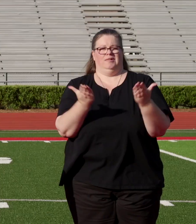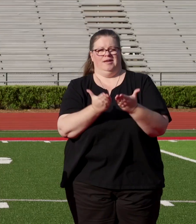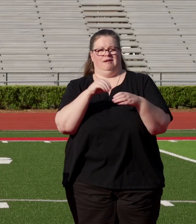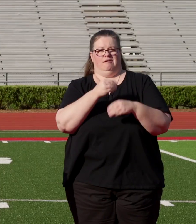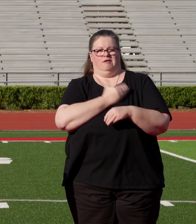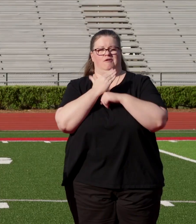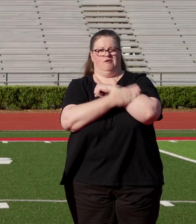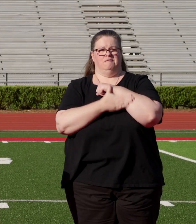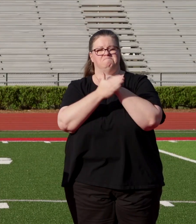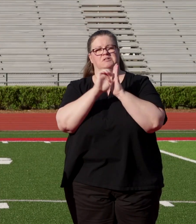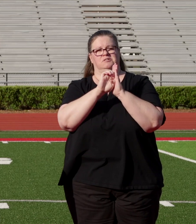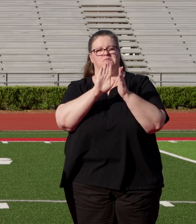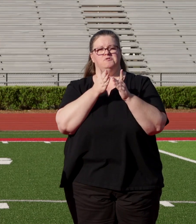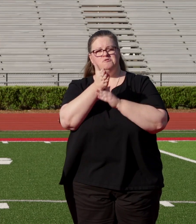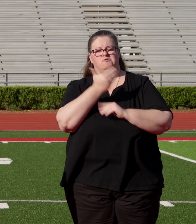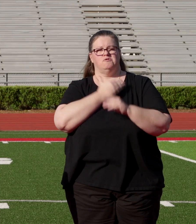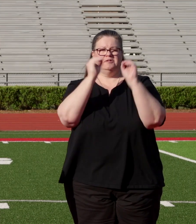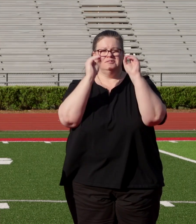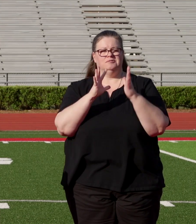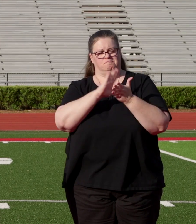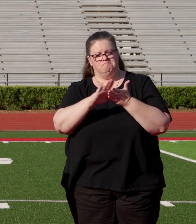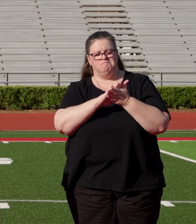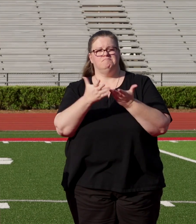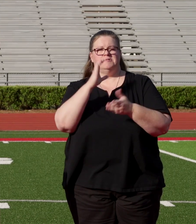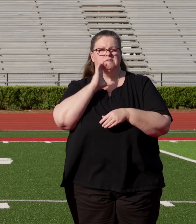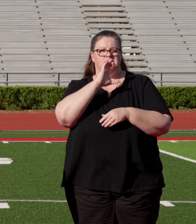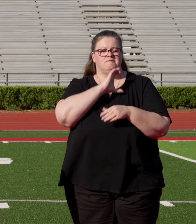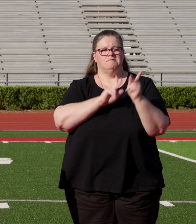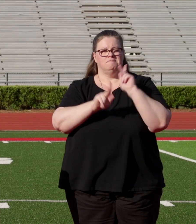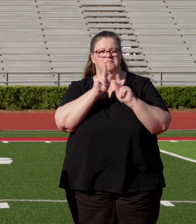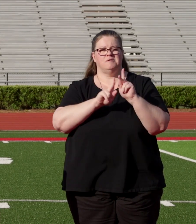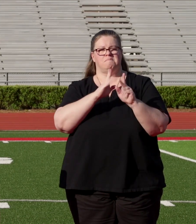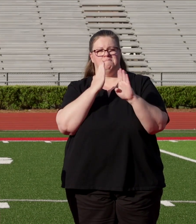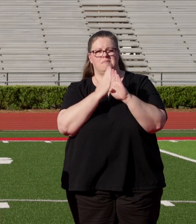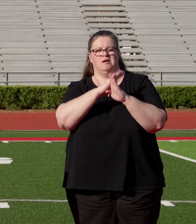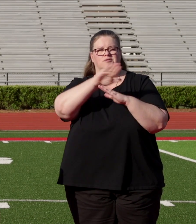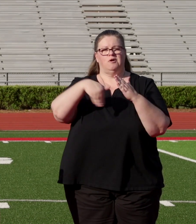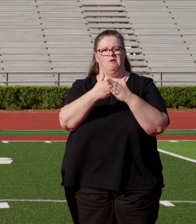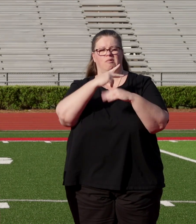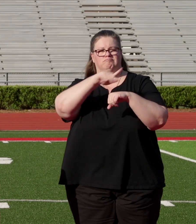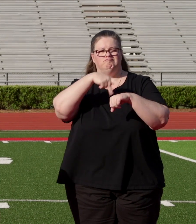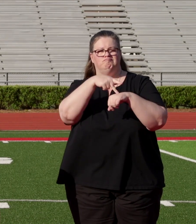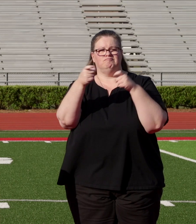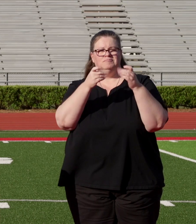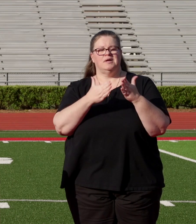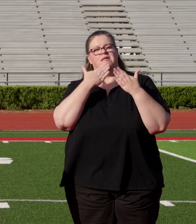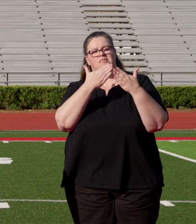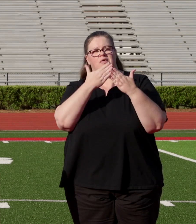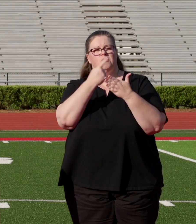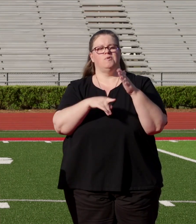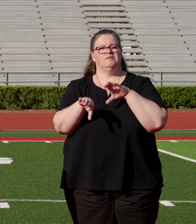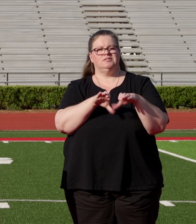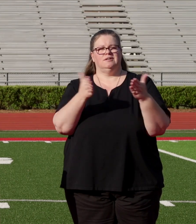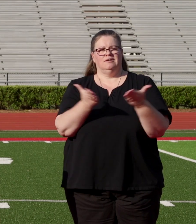that through our teachers, our custodial staffs, food and nutrition, bus, transportation, all administration in Barrow County Schools. Thank you for what you've done.